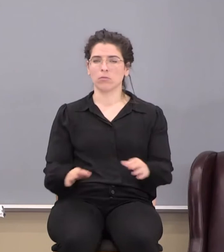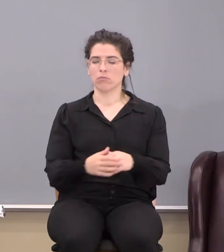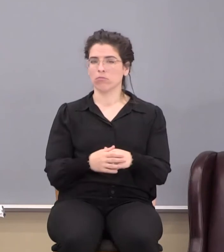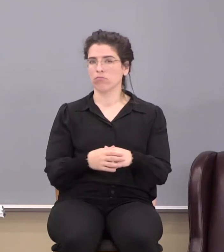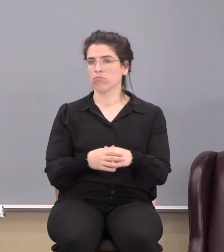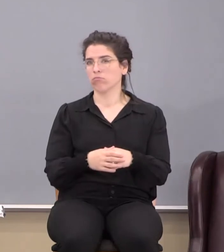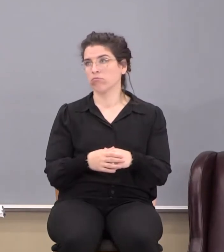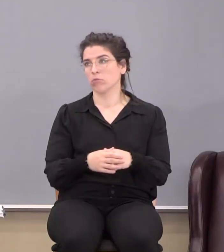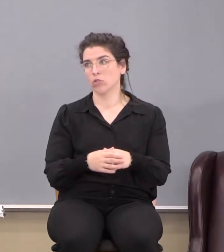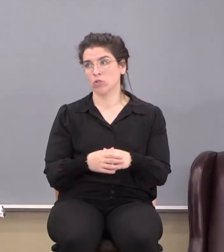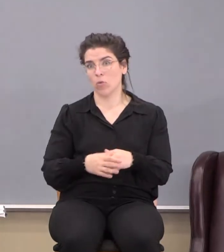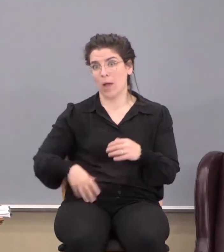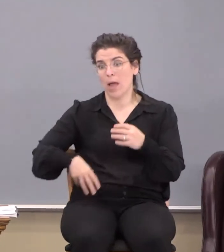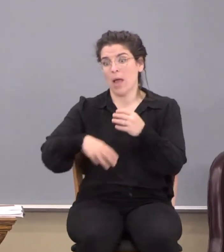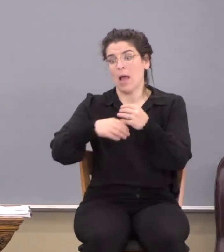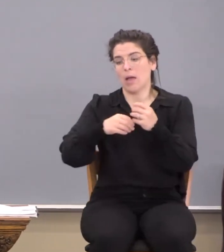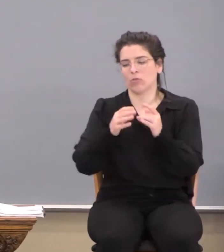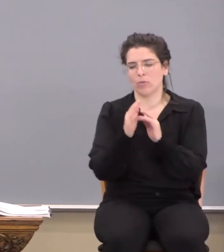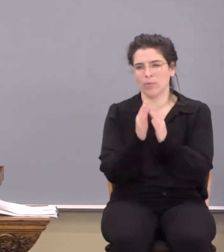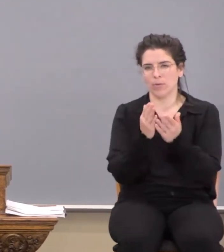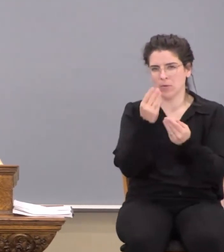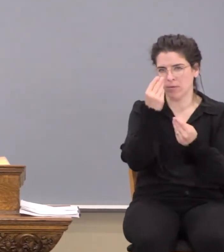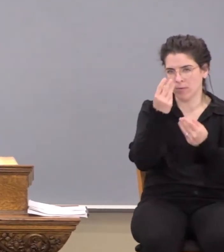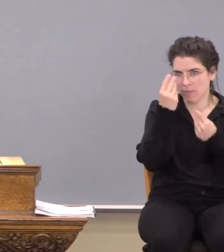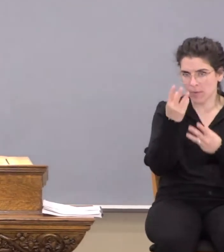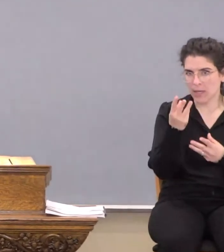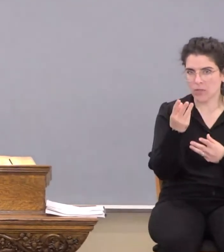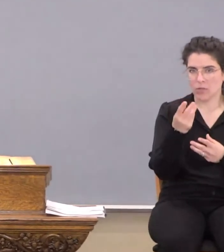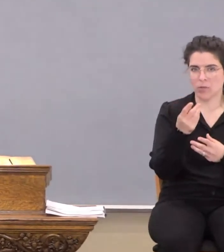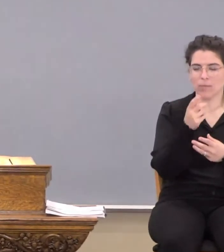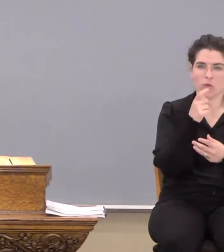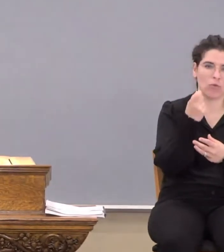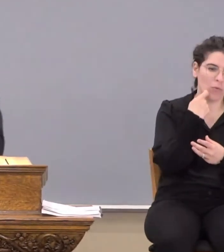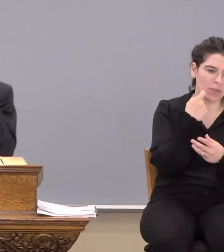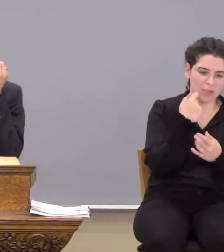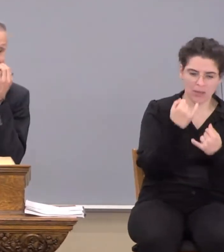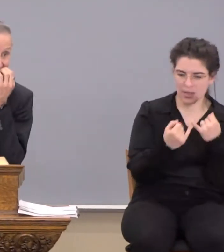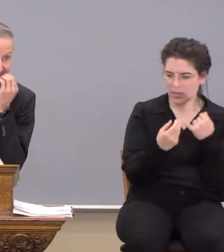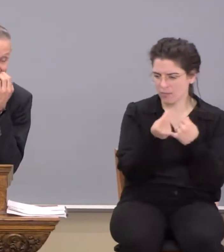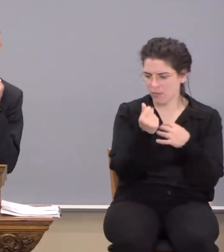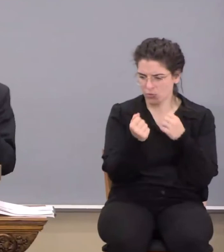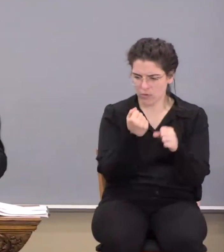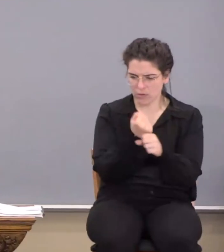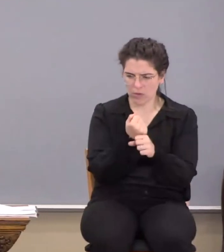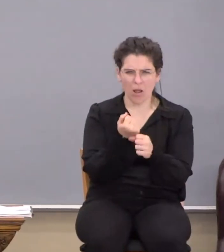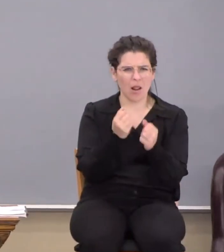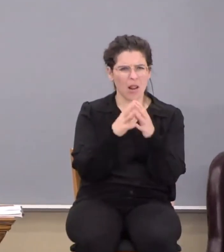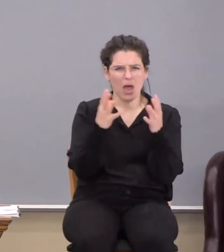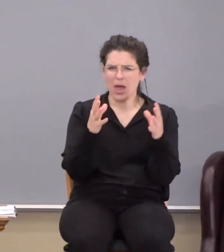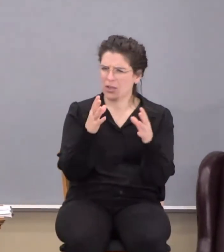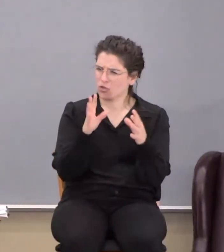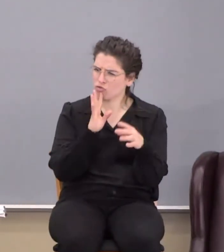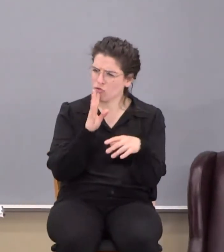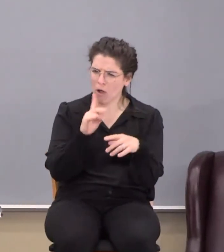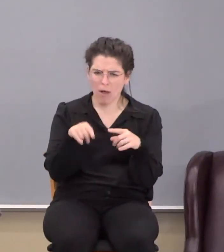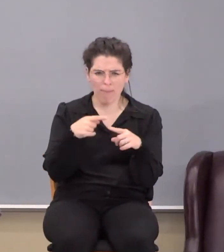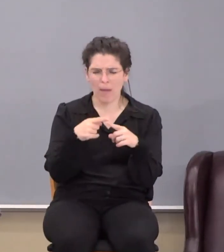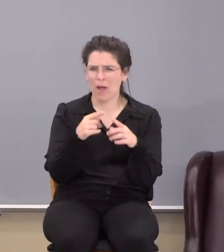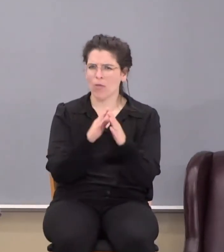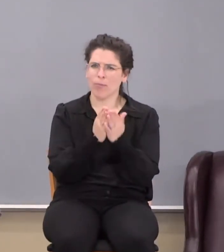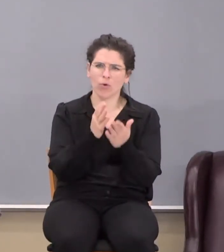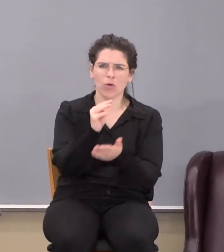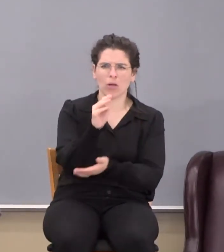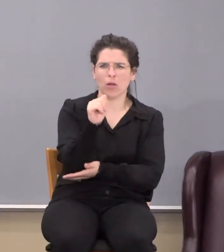So, extra-biblical information. Oh, has there recently, the last couple of years, been a lot of talk about like the book of